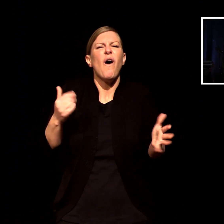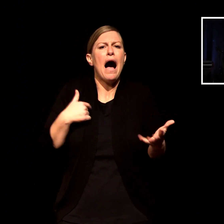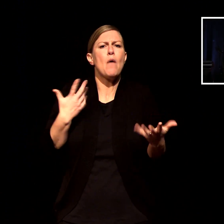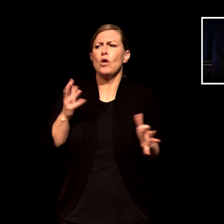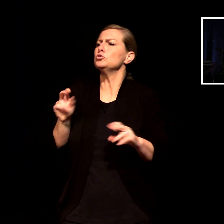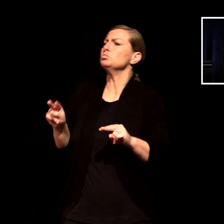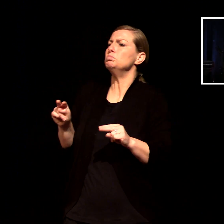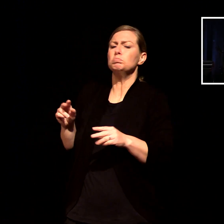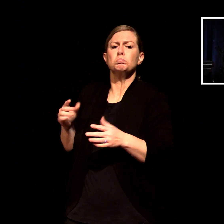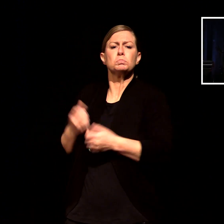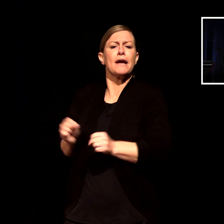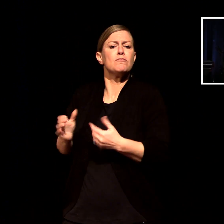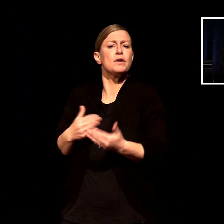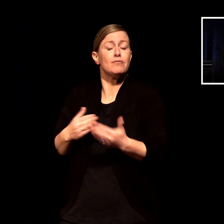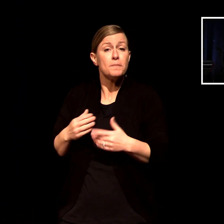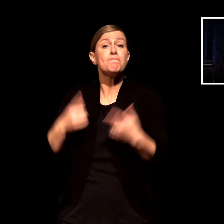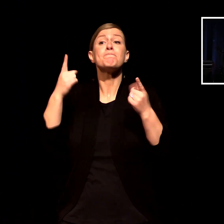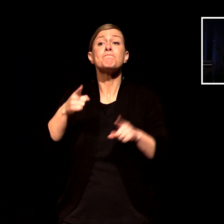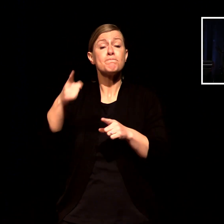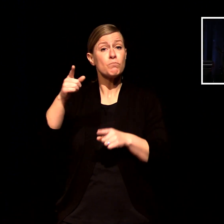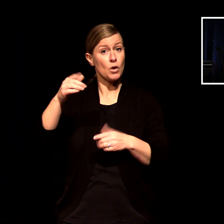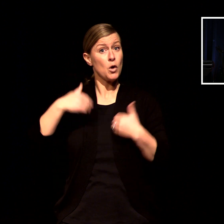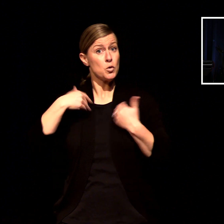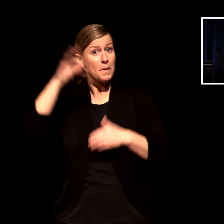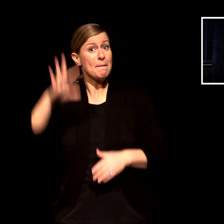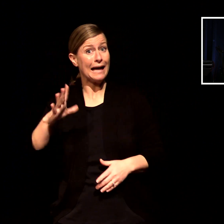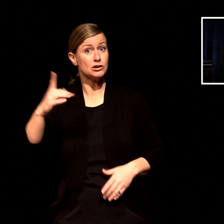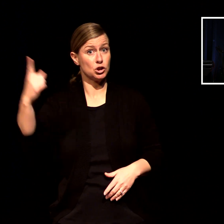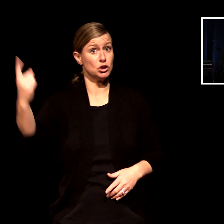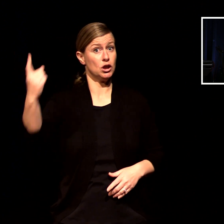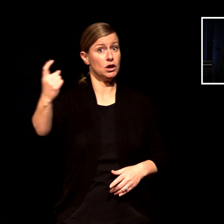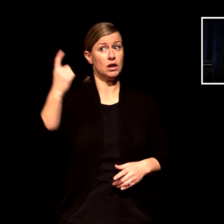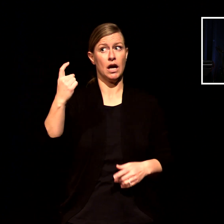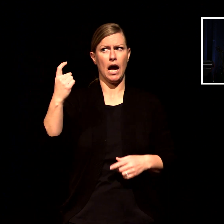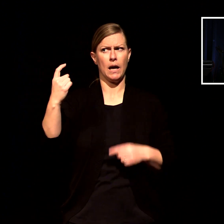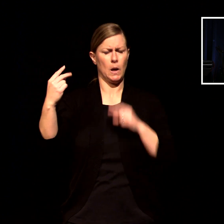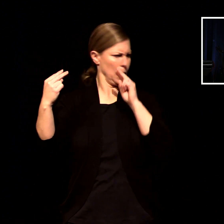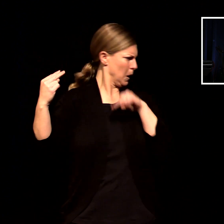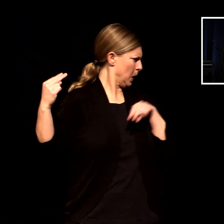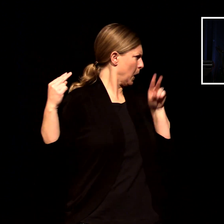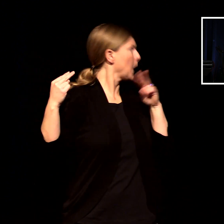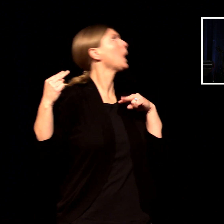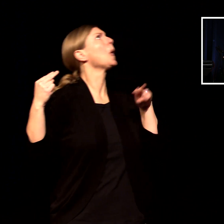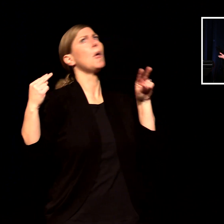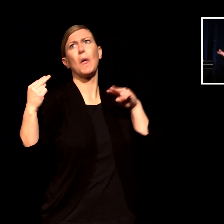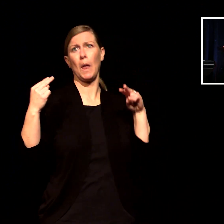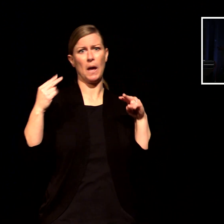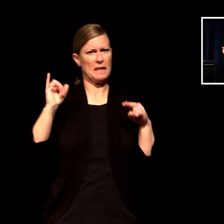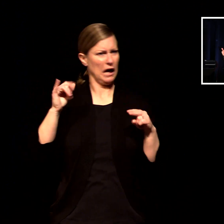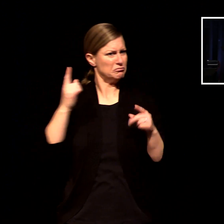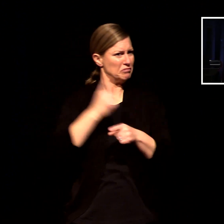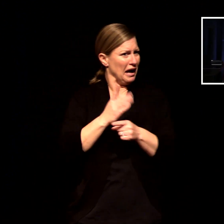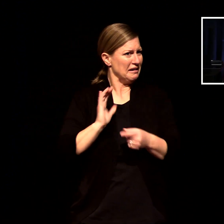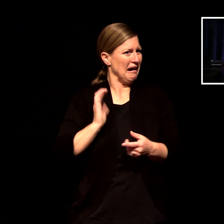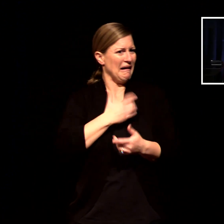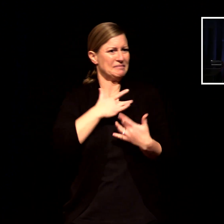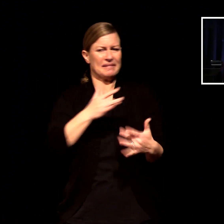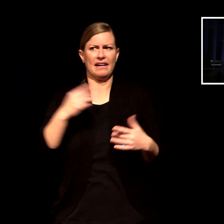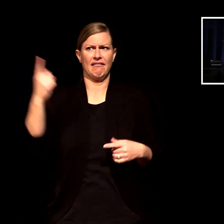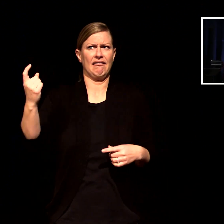good young pastor would do i avoided eye contact we've all done that before right we know something's coming and we're like i'm busy